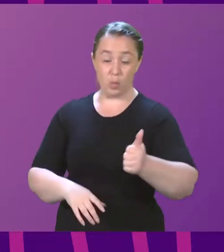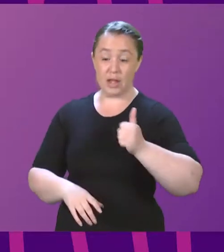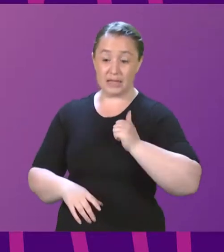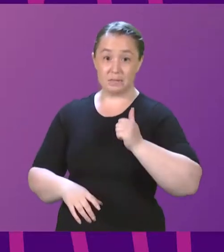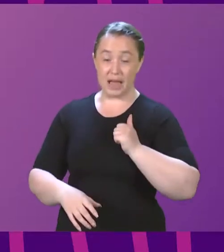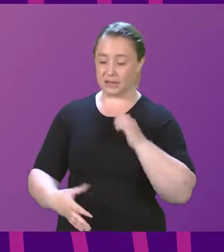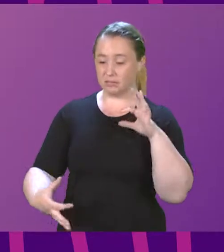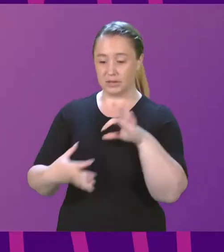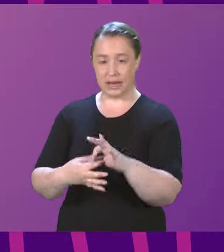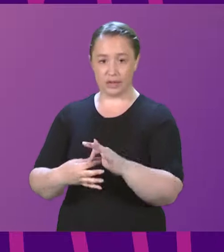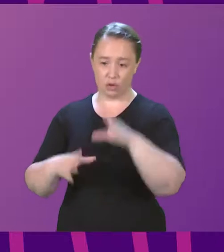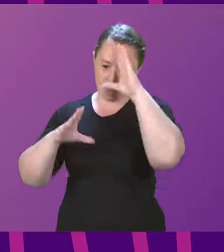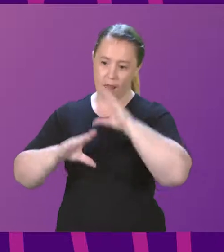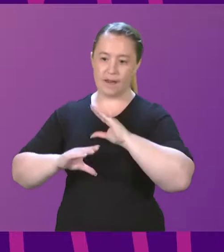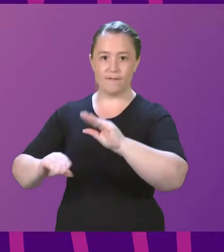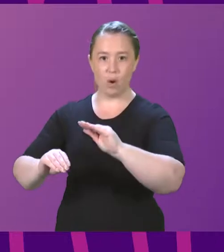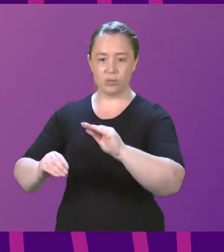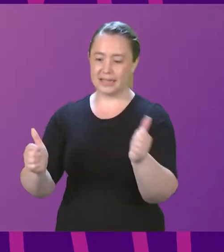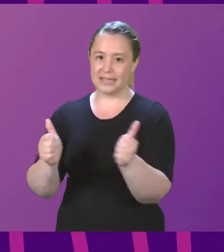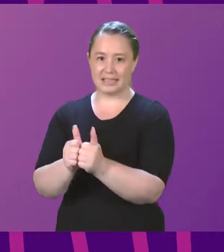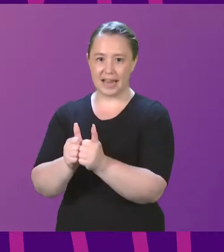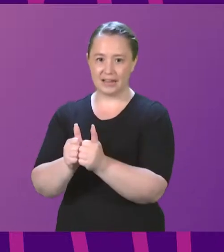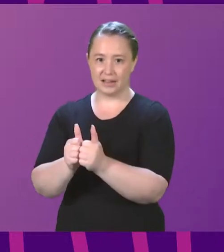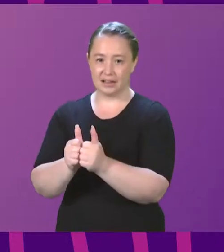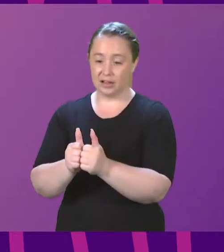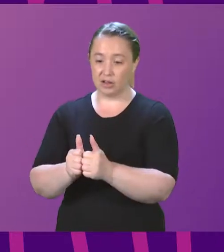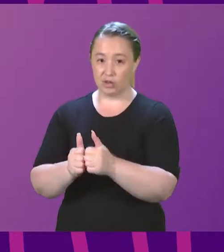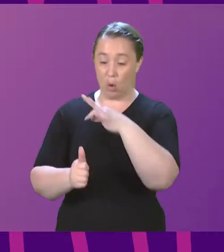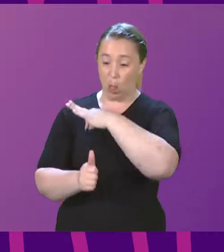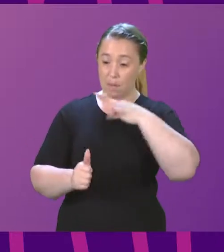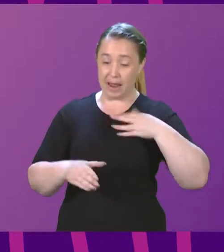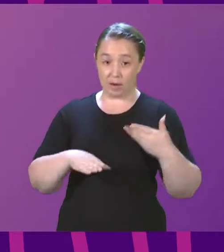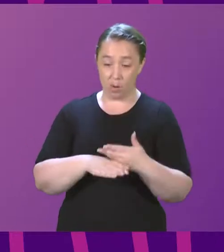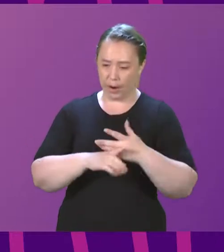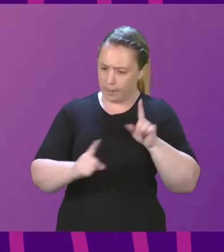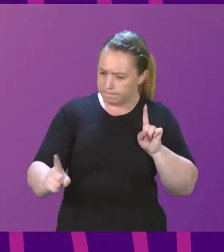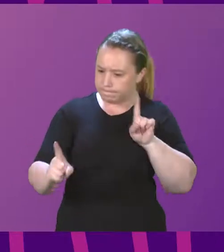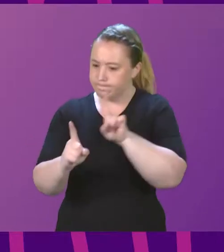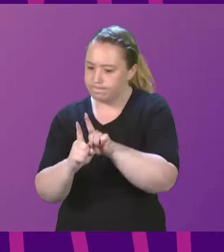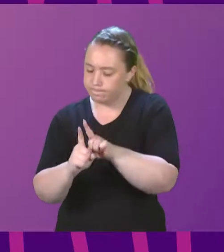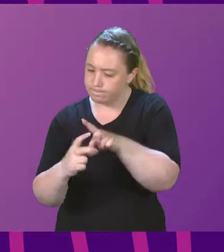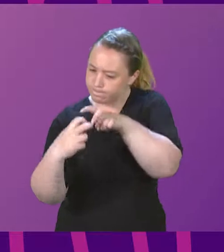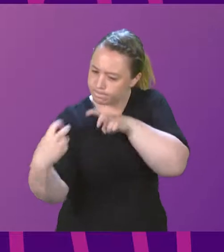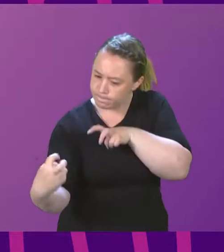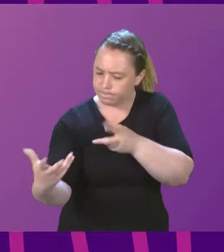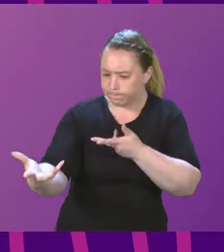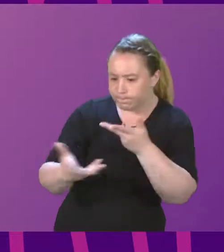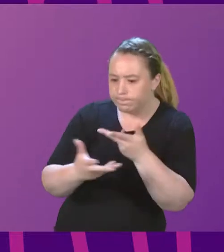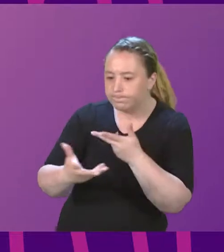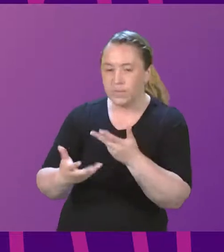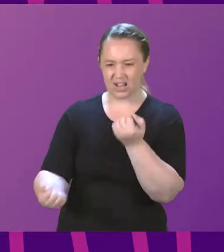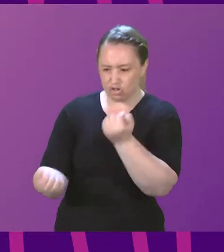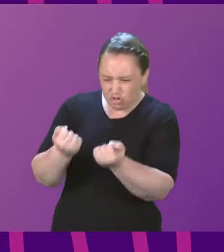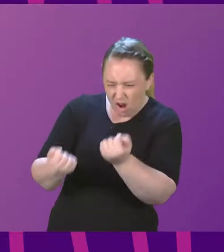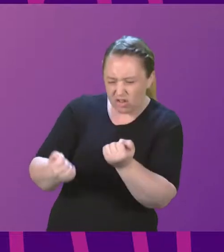informed consent. They get right alongside their patients and, without judgment, help the patient